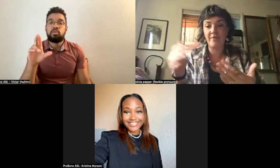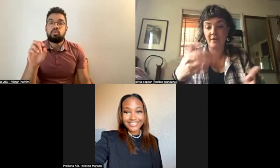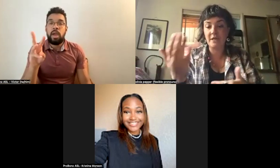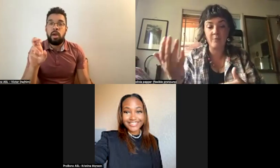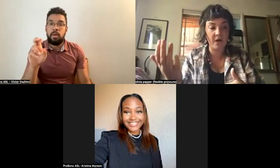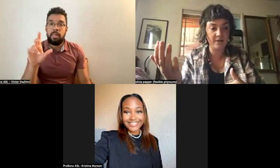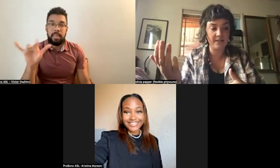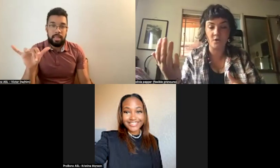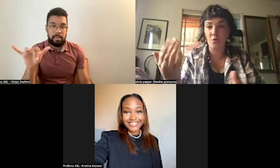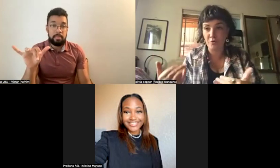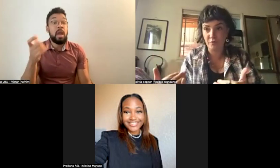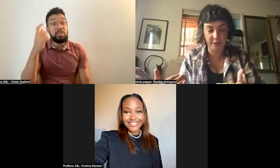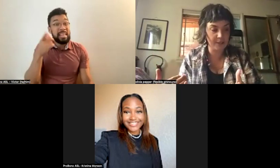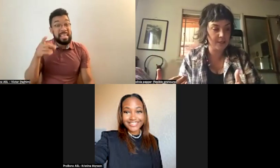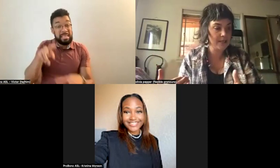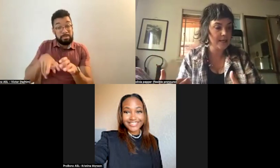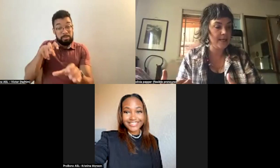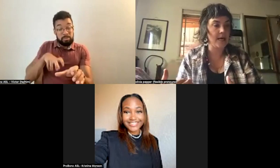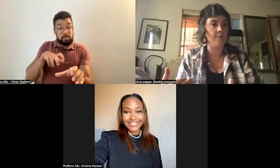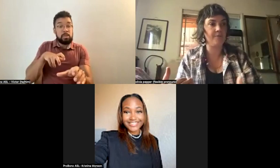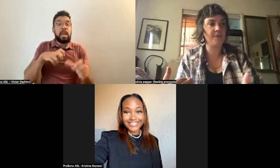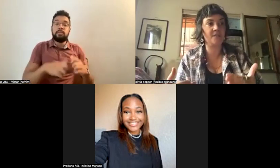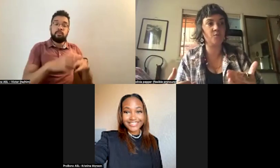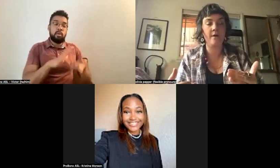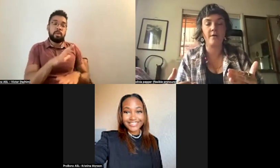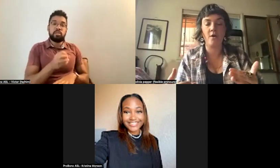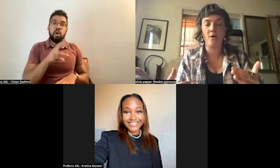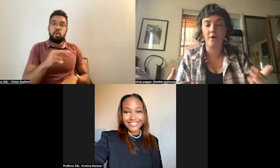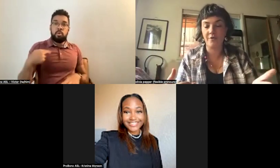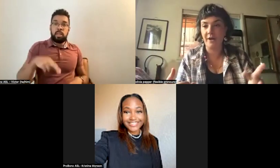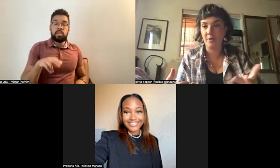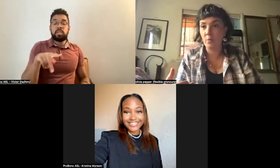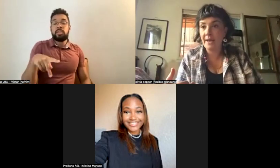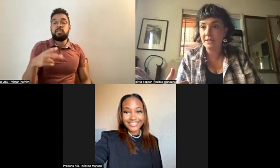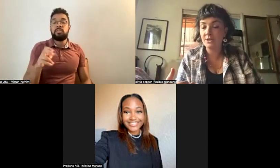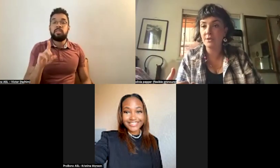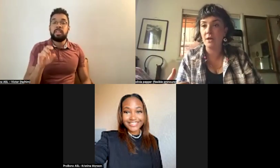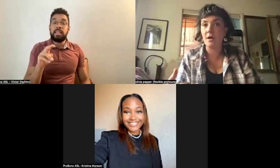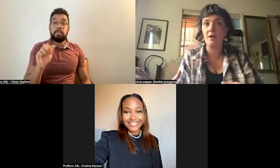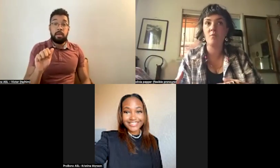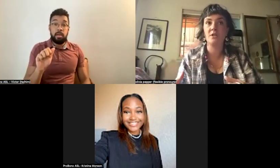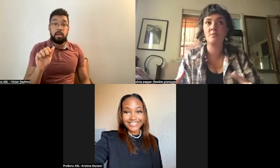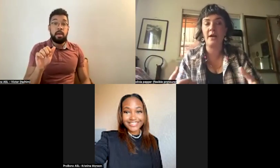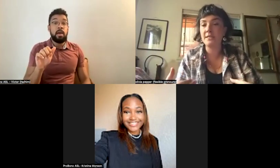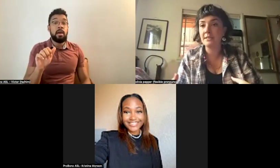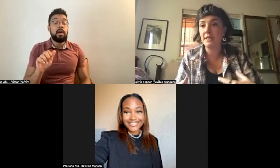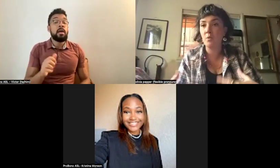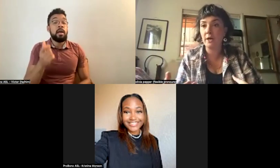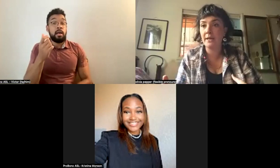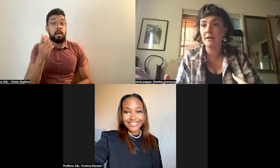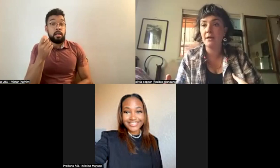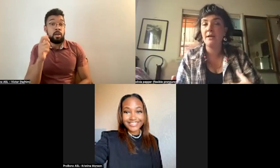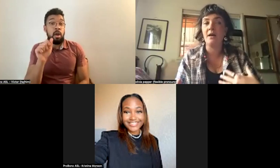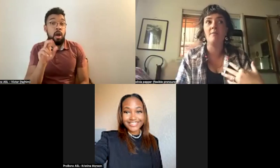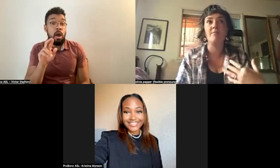the Lima, his own religion. This is where Arthur Edward Waite was practicing and